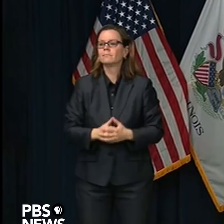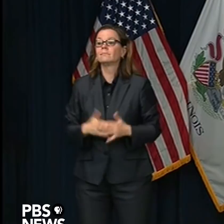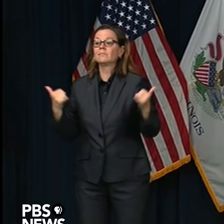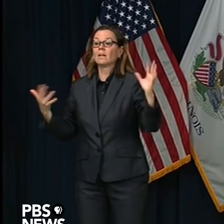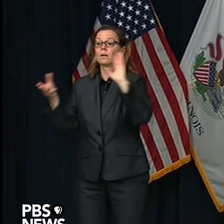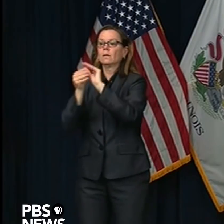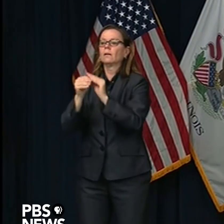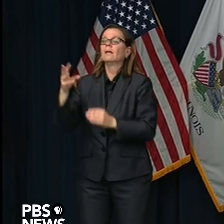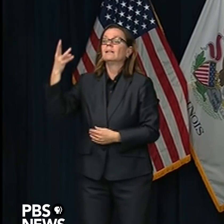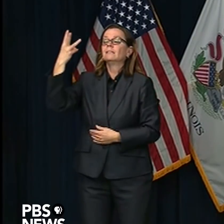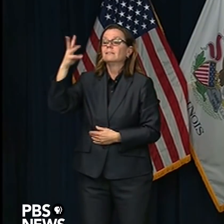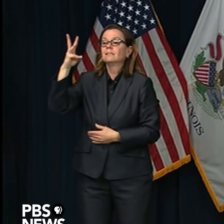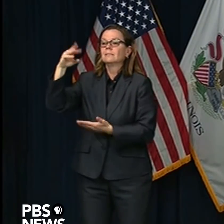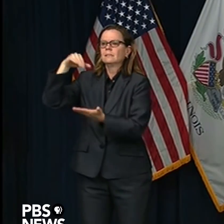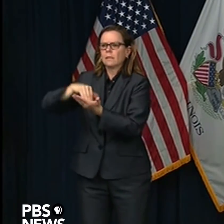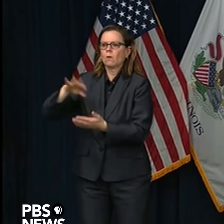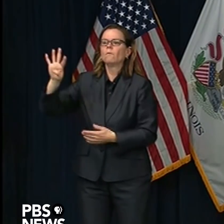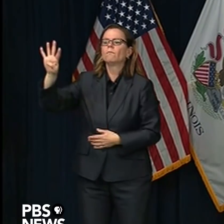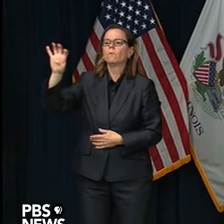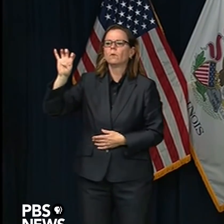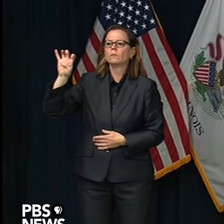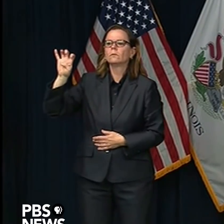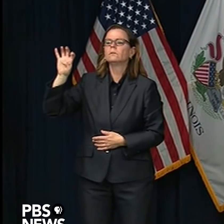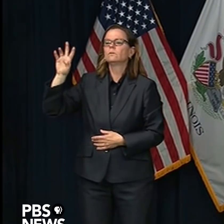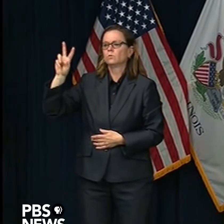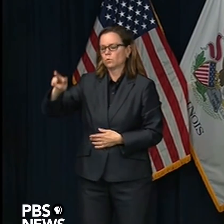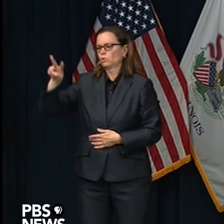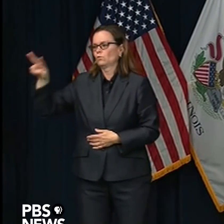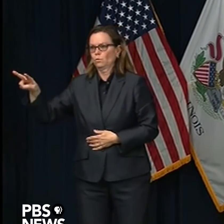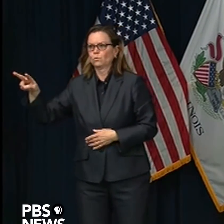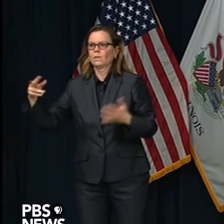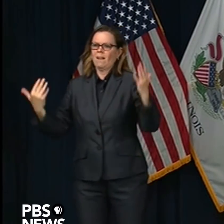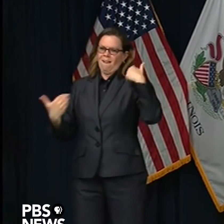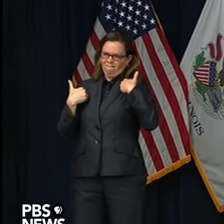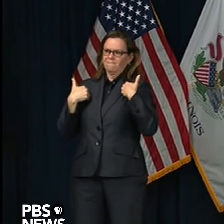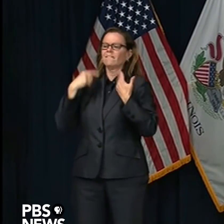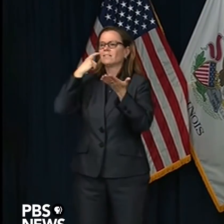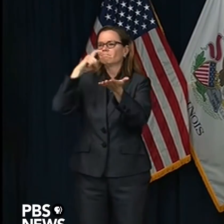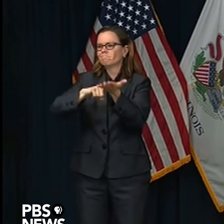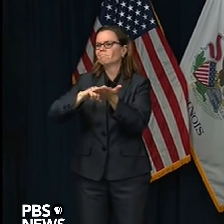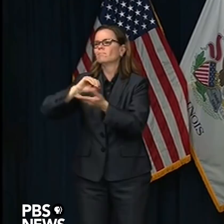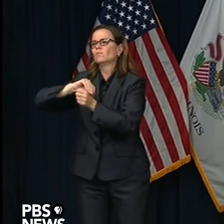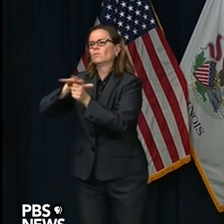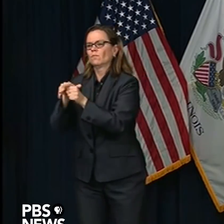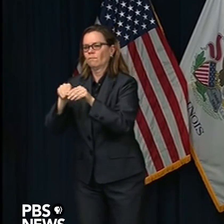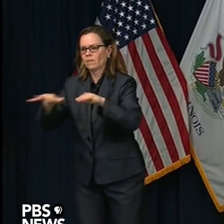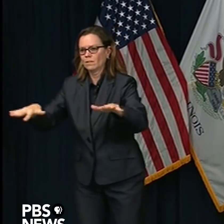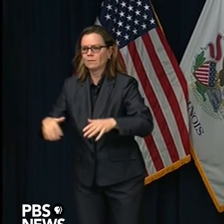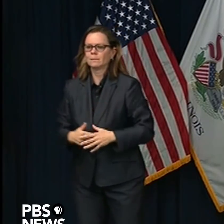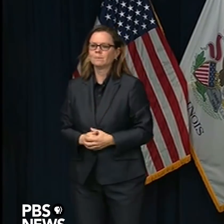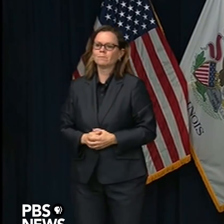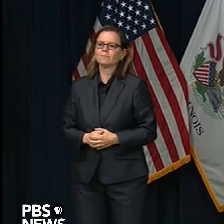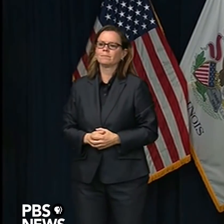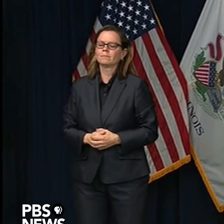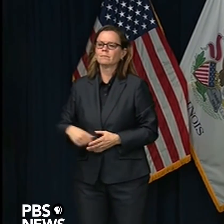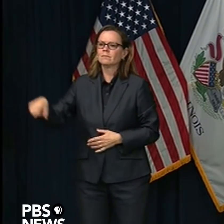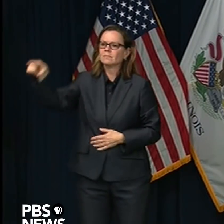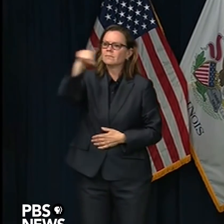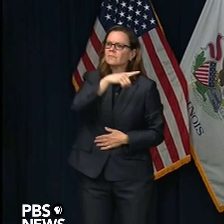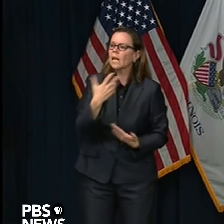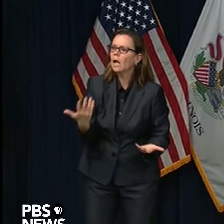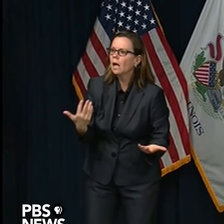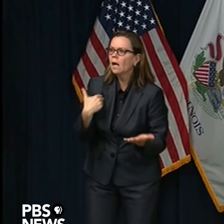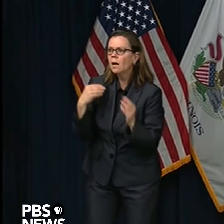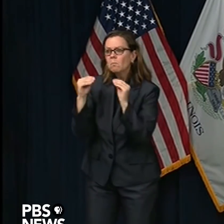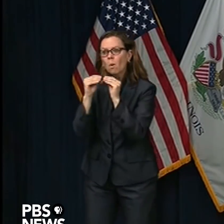We are all making sacrifices, and I ask you to stay the course. We are headed in the right direction because of